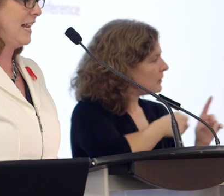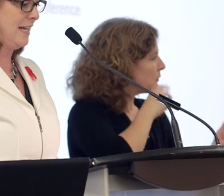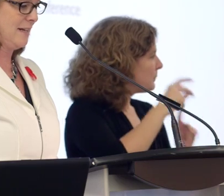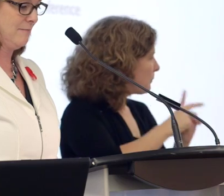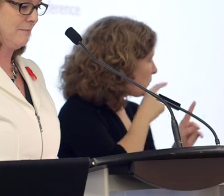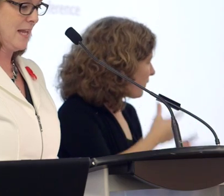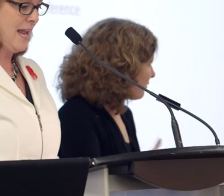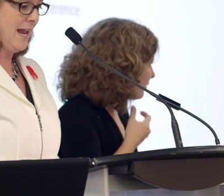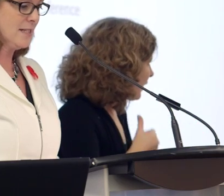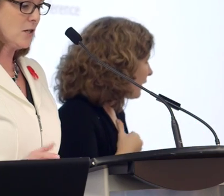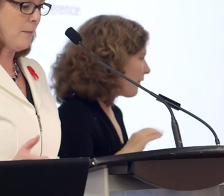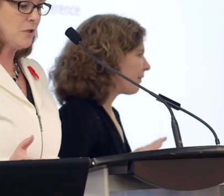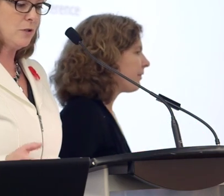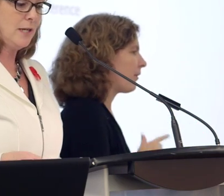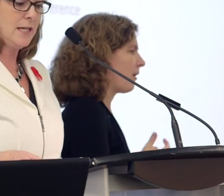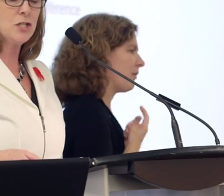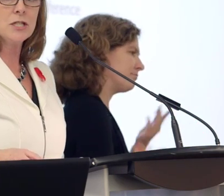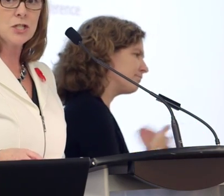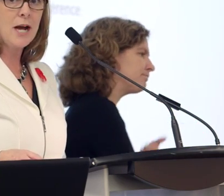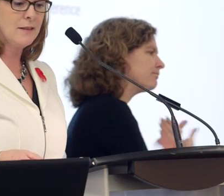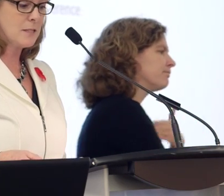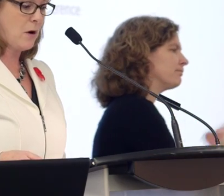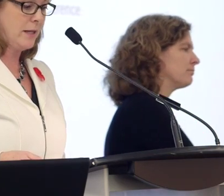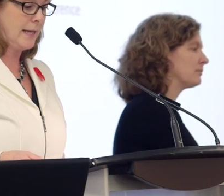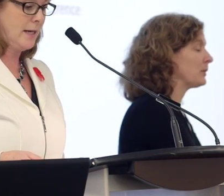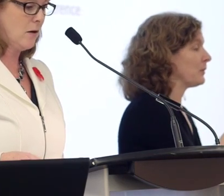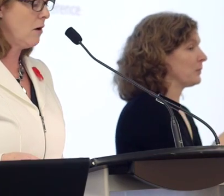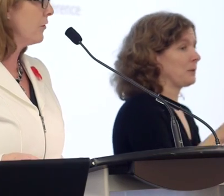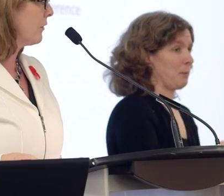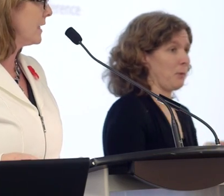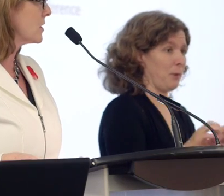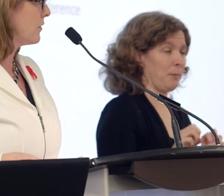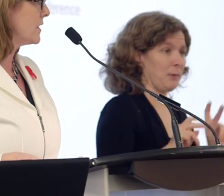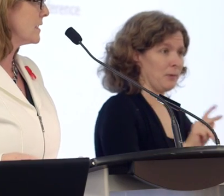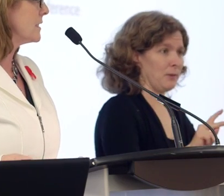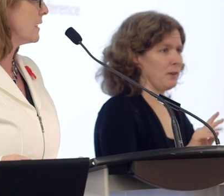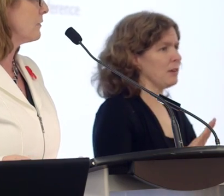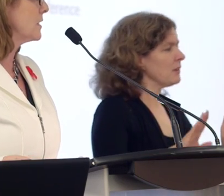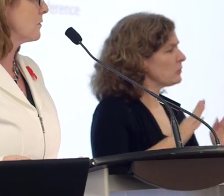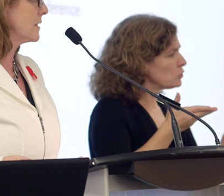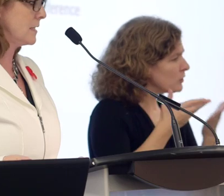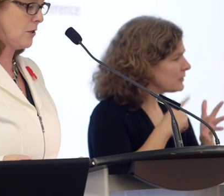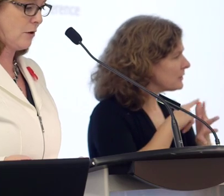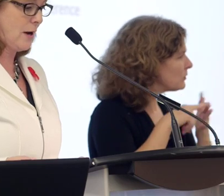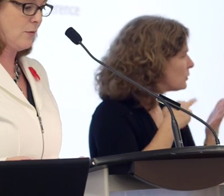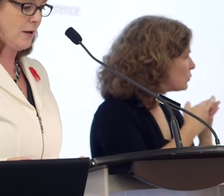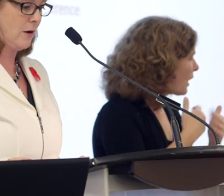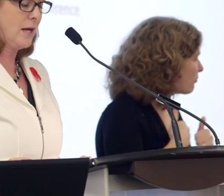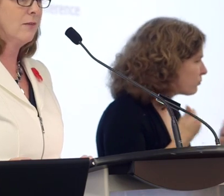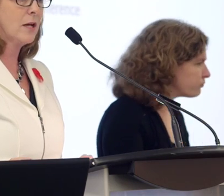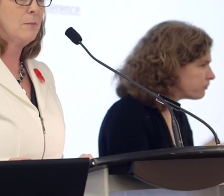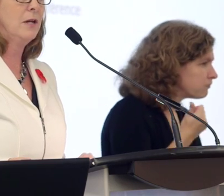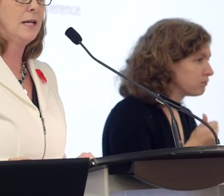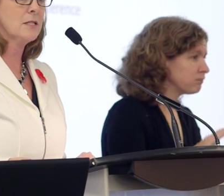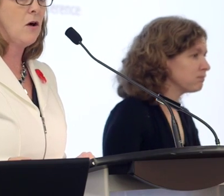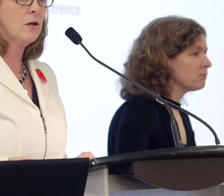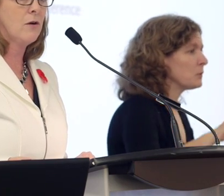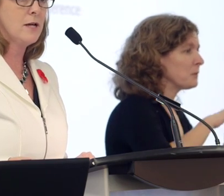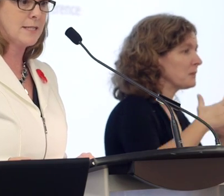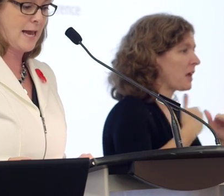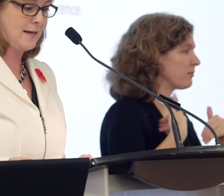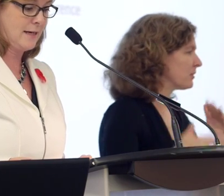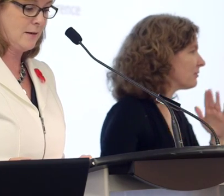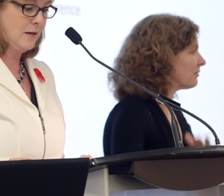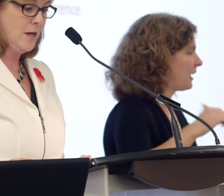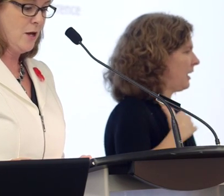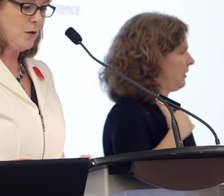and every Canadian. And it's an opportunity to shine the spotlight on all the great services and resources that are out there in the communities all